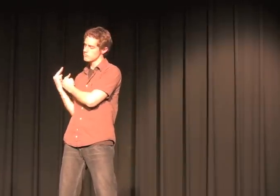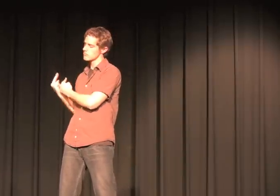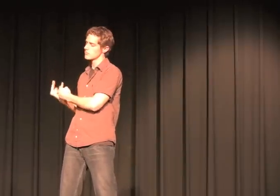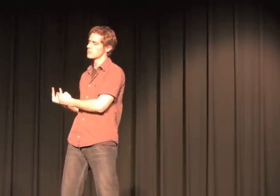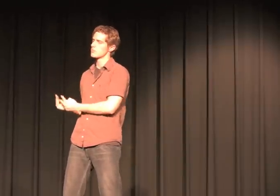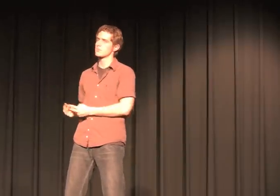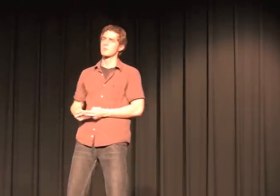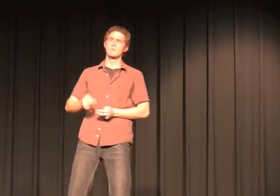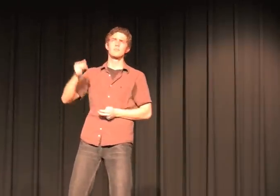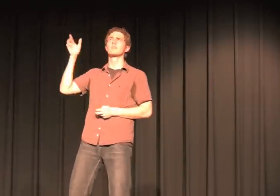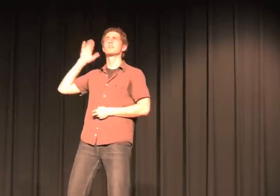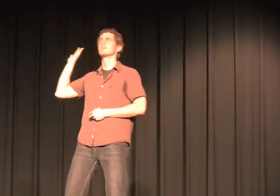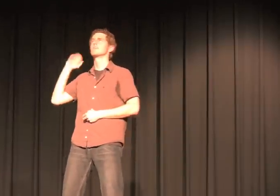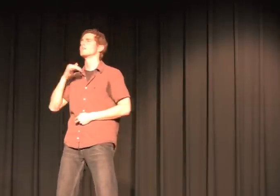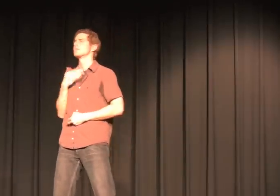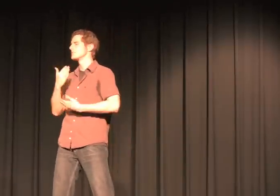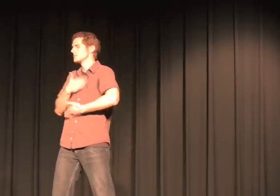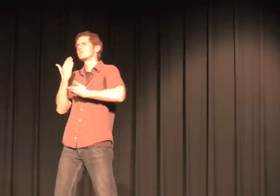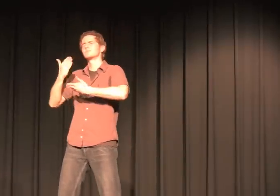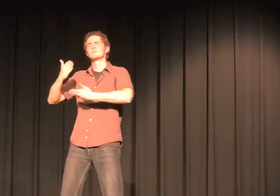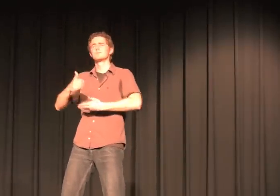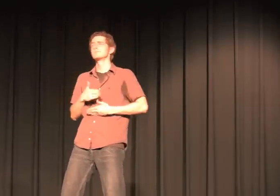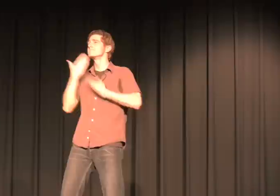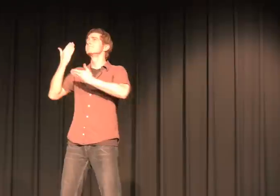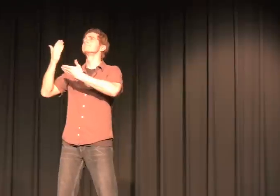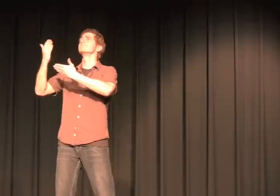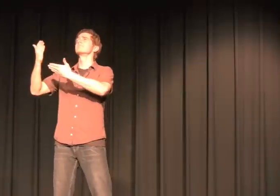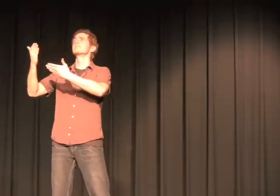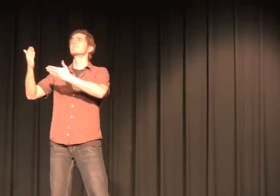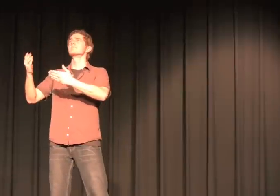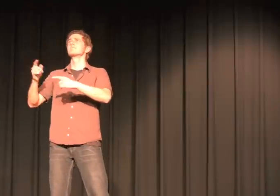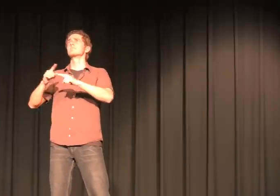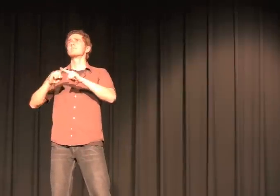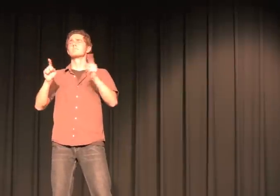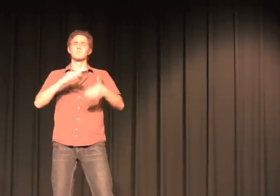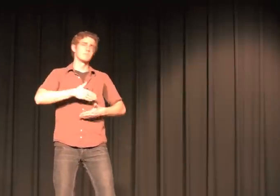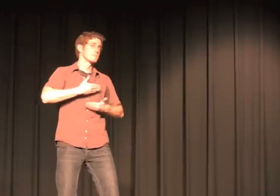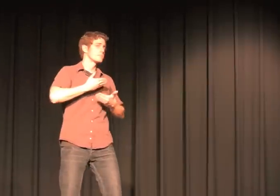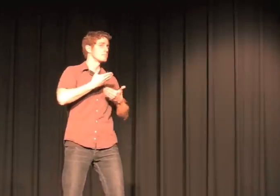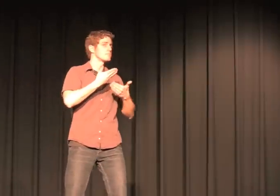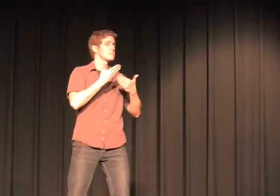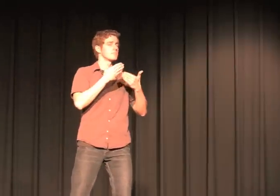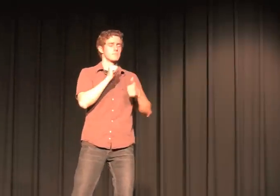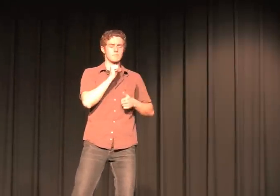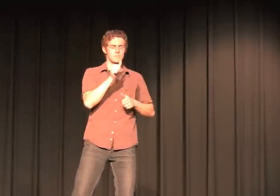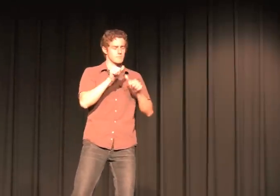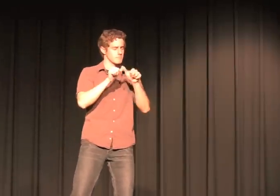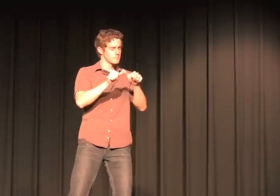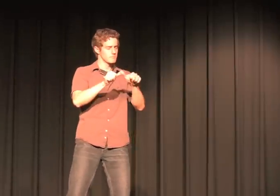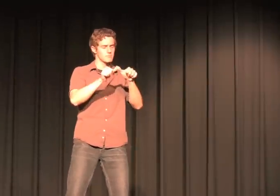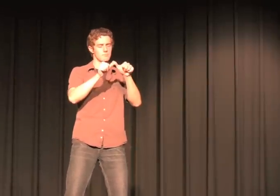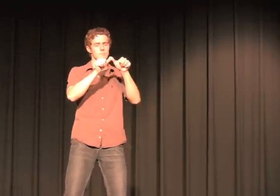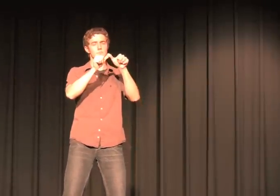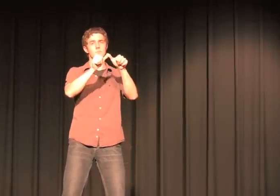I was so happy, joy in this life so long